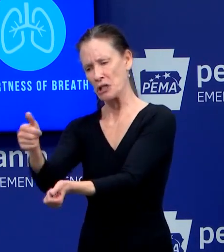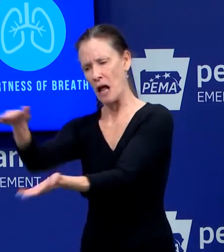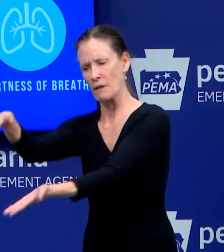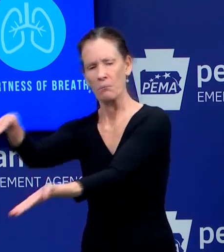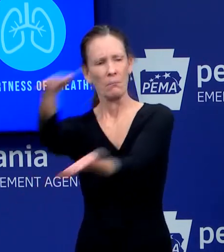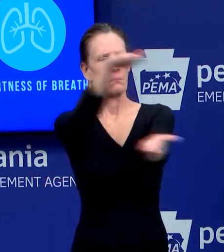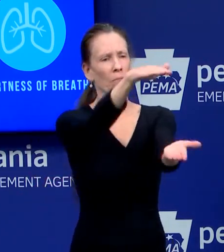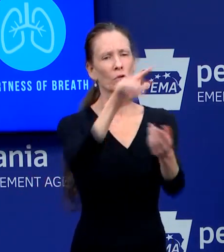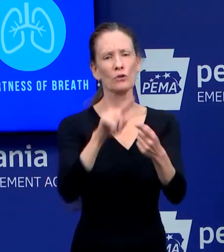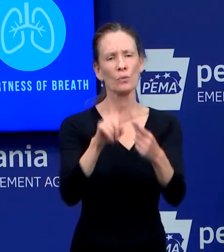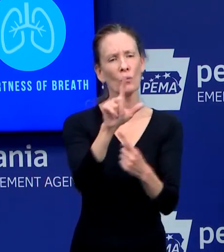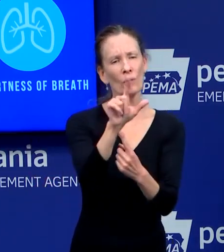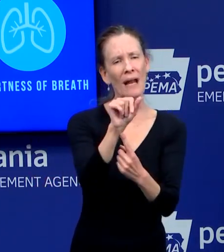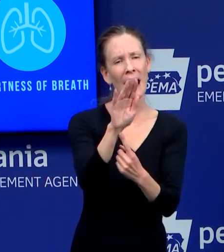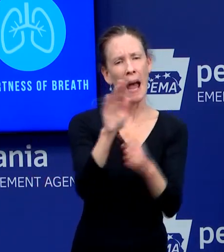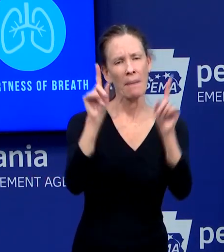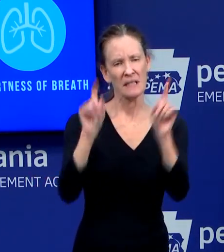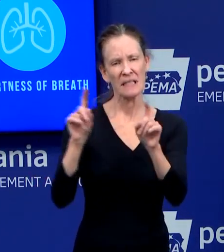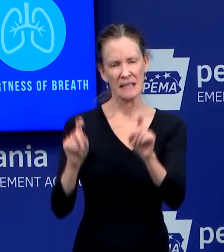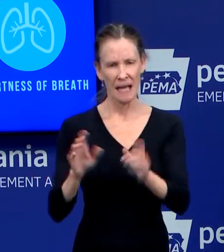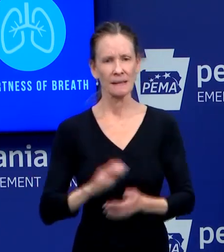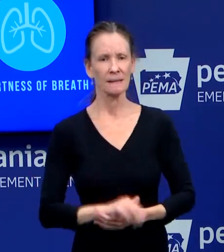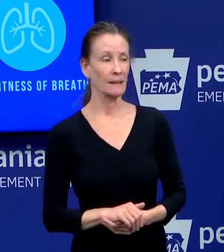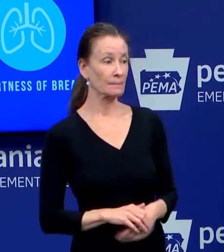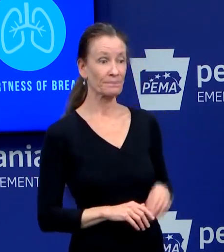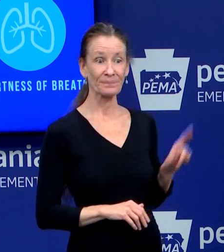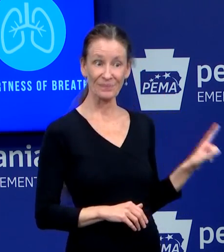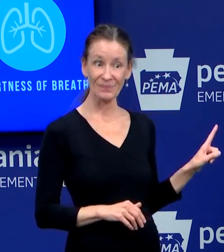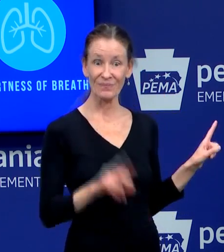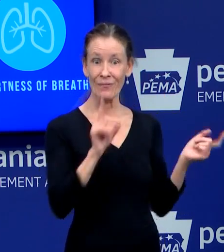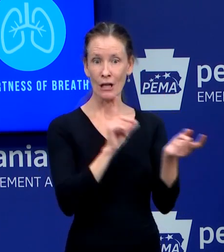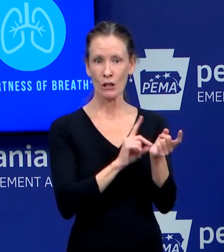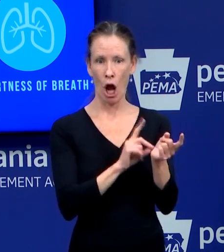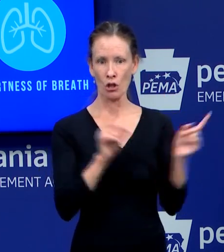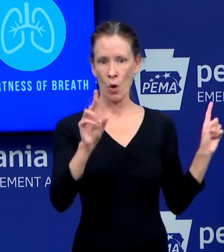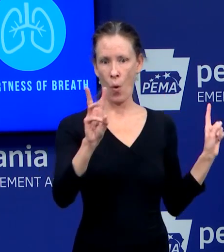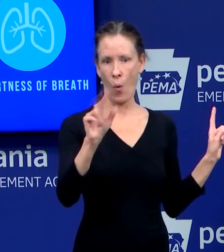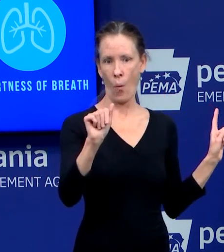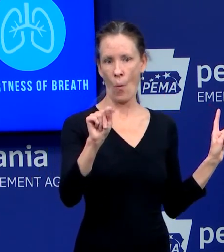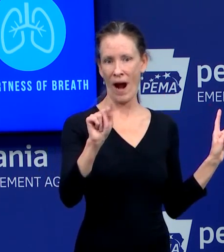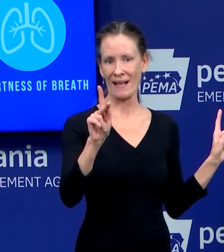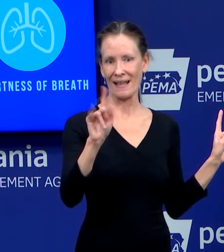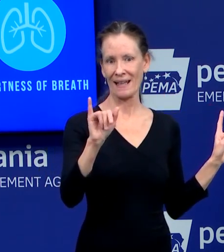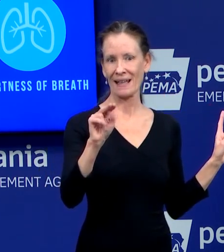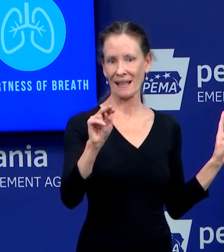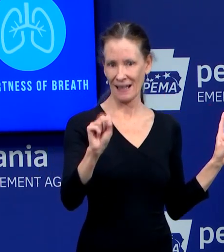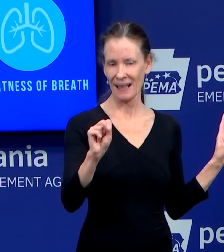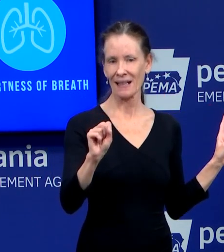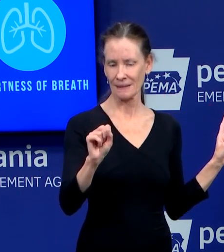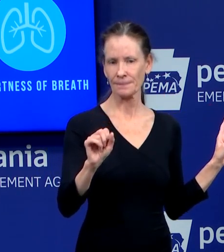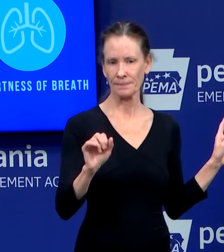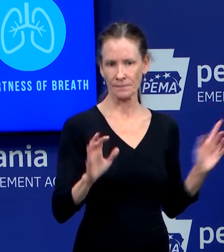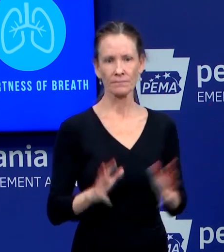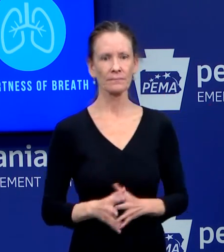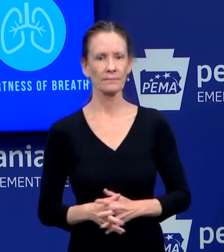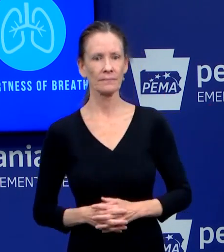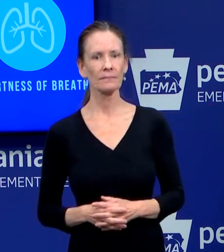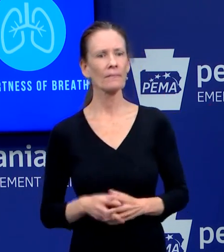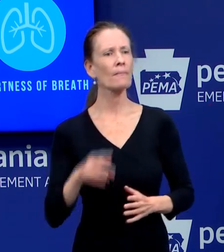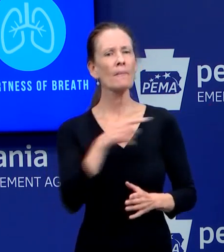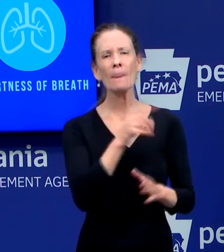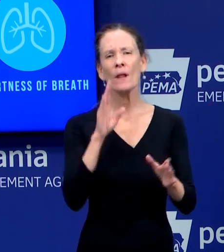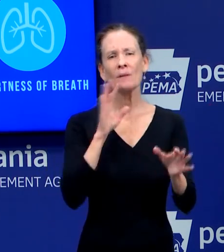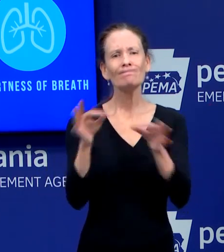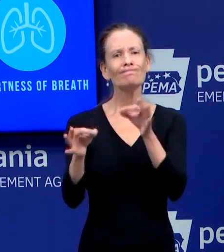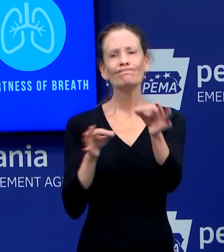comment, and so today we're working on some guidance for providers on how to access these commercial labs, just because we